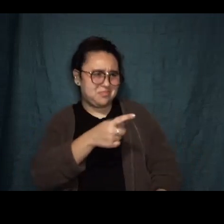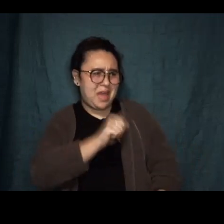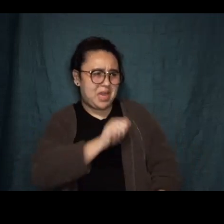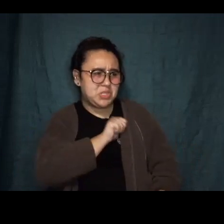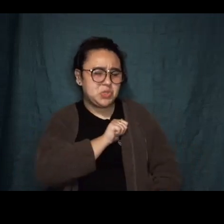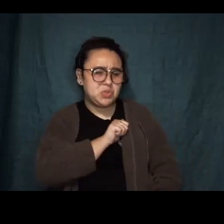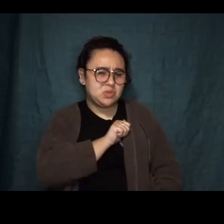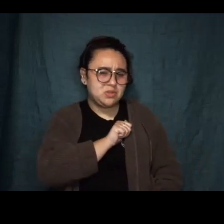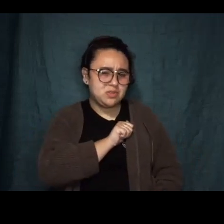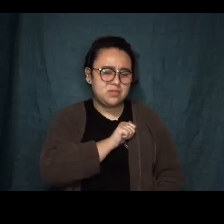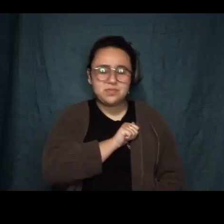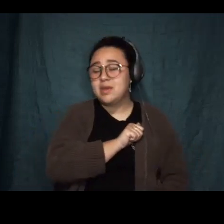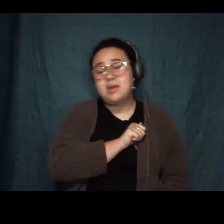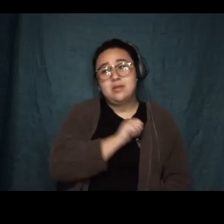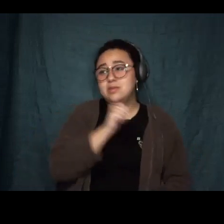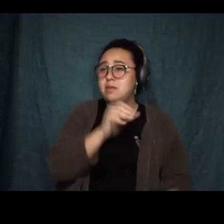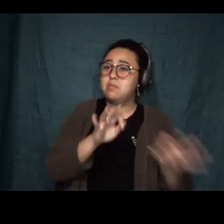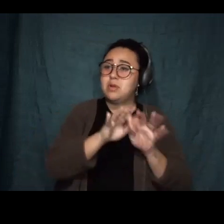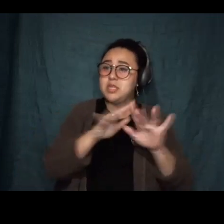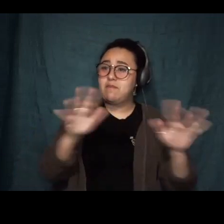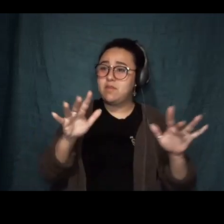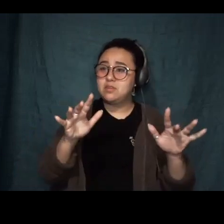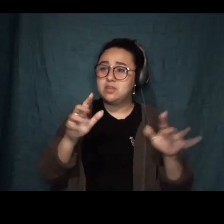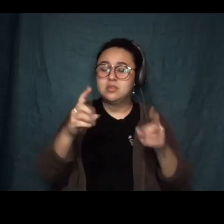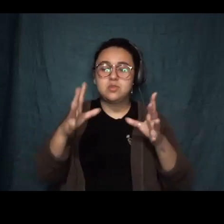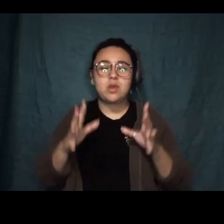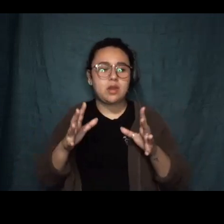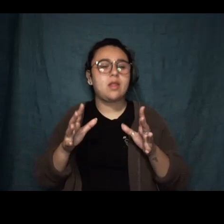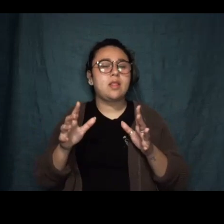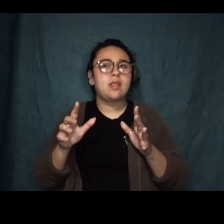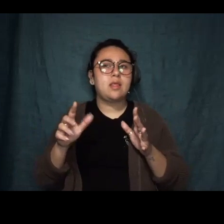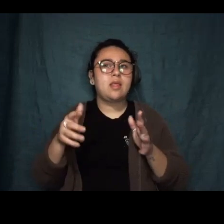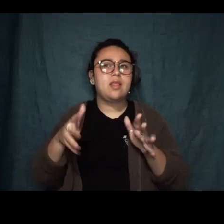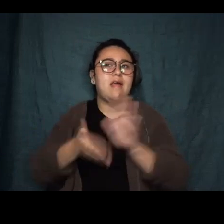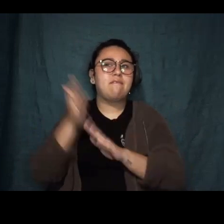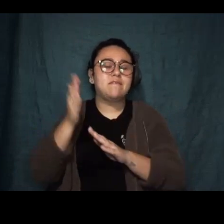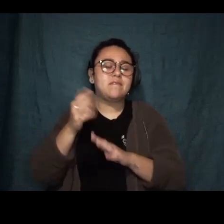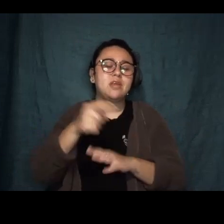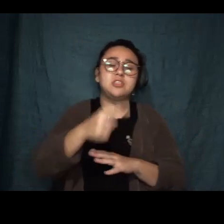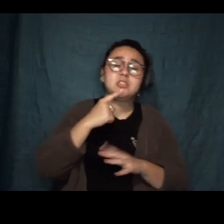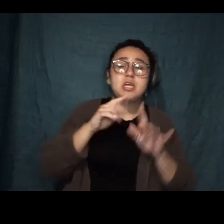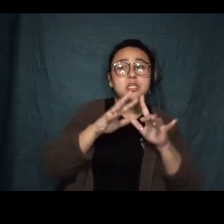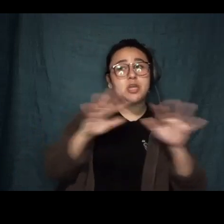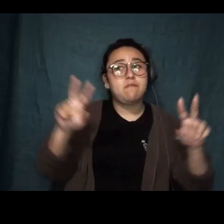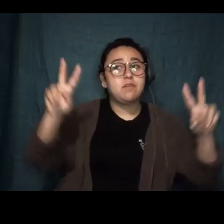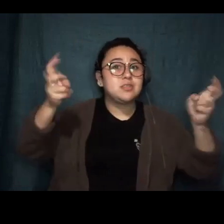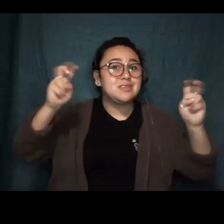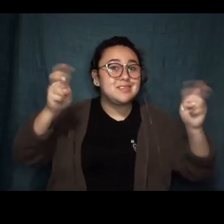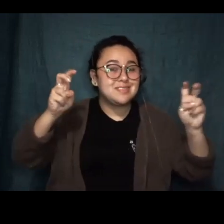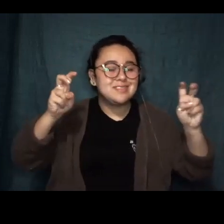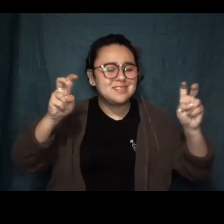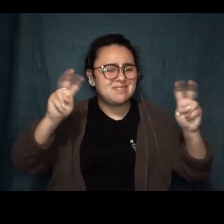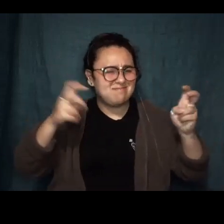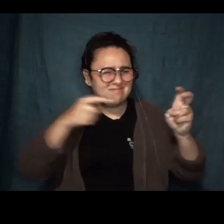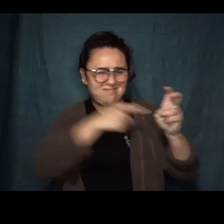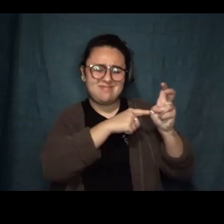diversity, Mackenzie said after the director left, using air quotes for diversity, even though it was the literal word she meant. The next